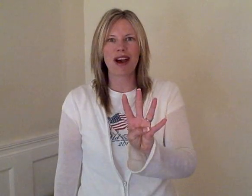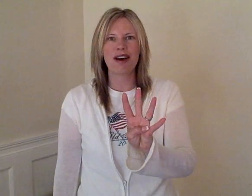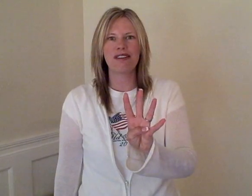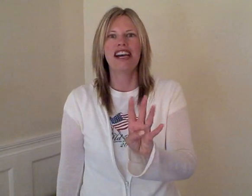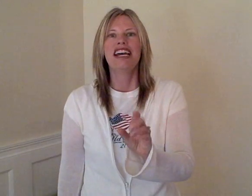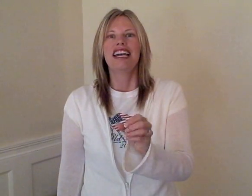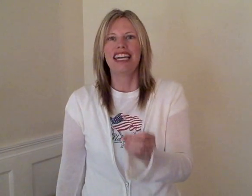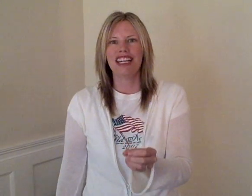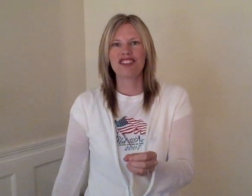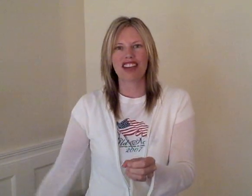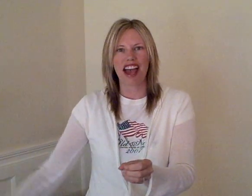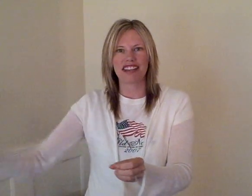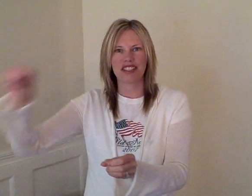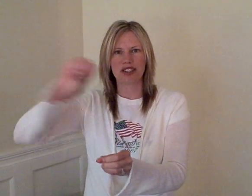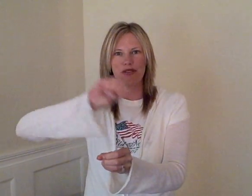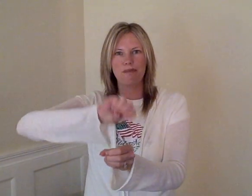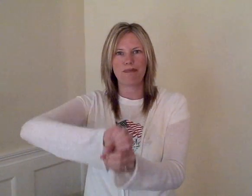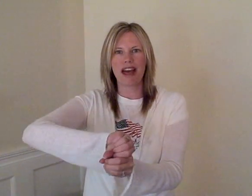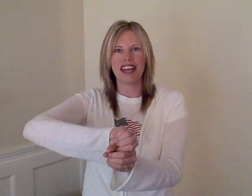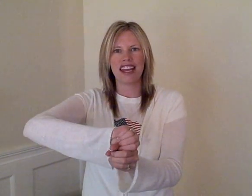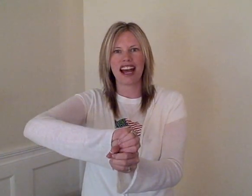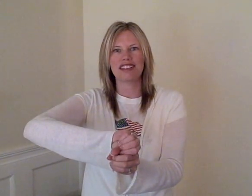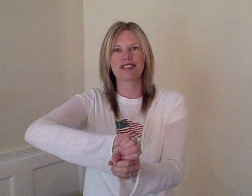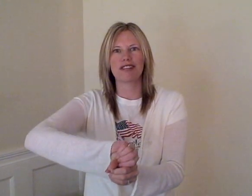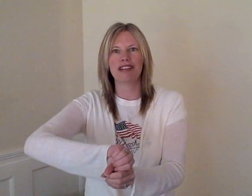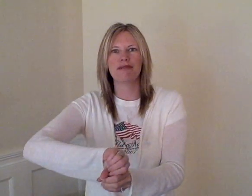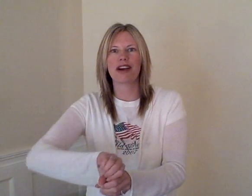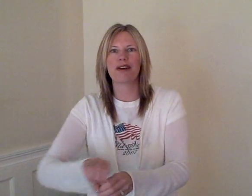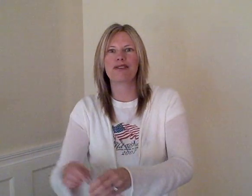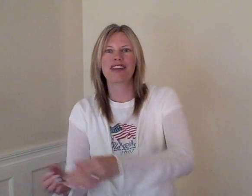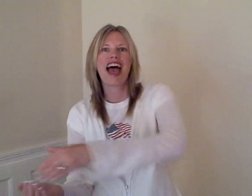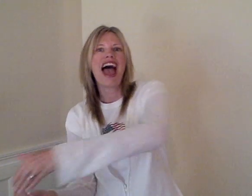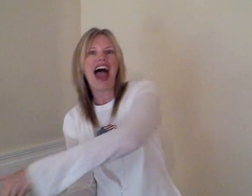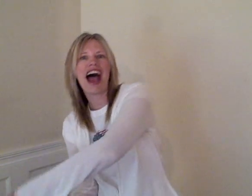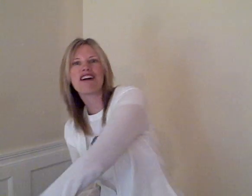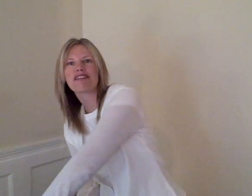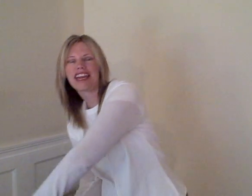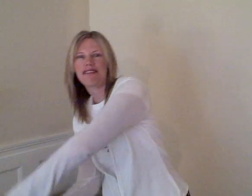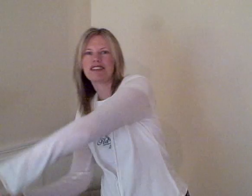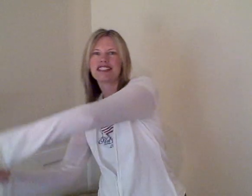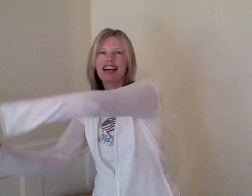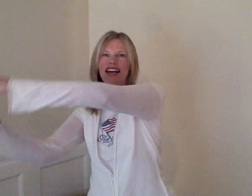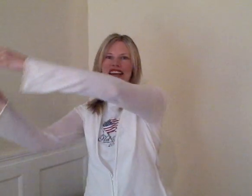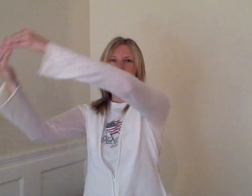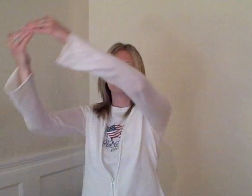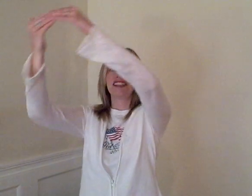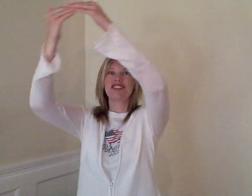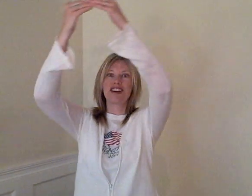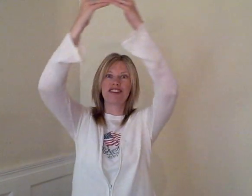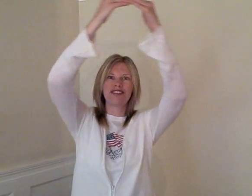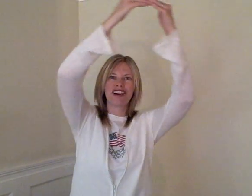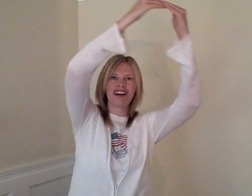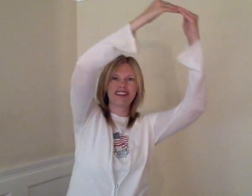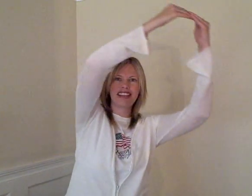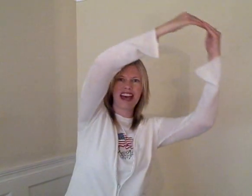row. Each has a scoop and an ice cream cone. Out came the sun and it shone all day.